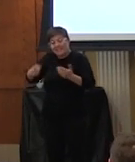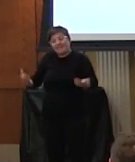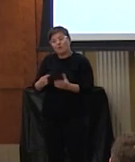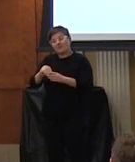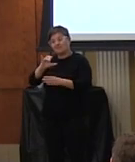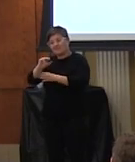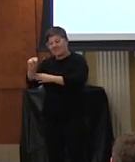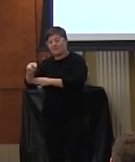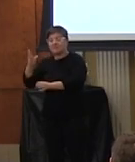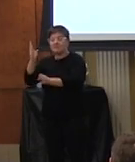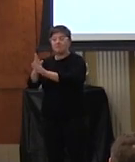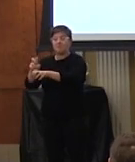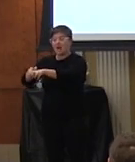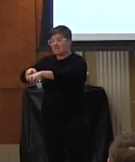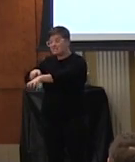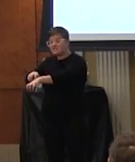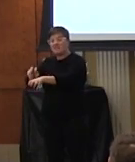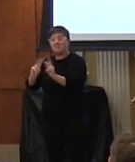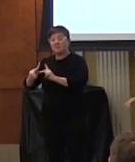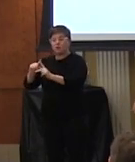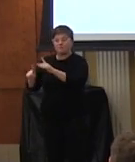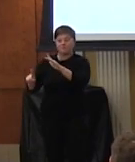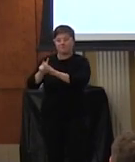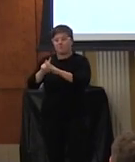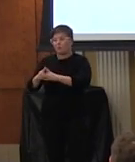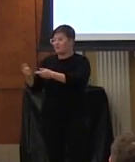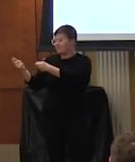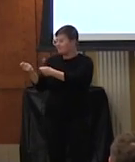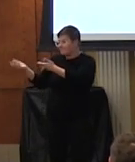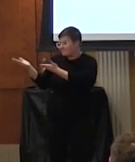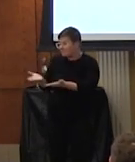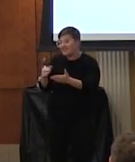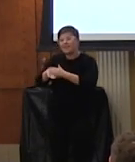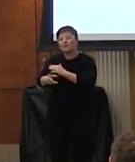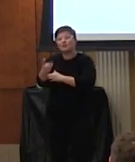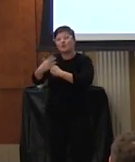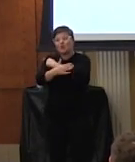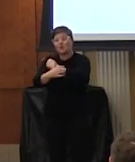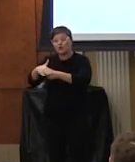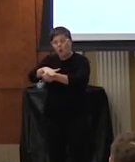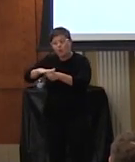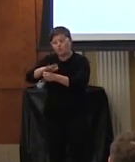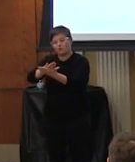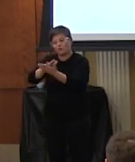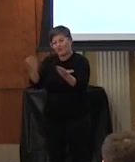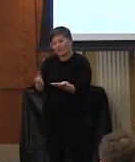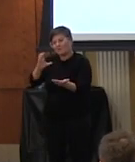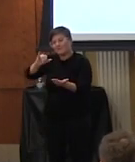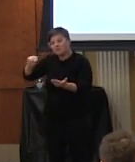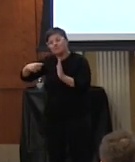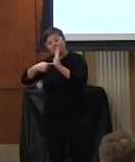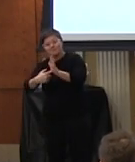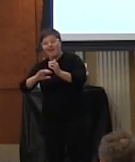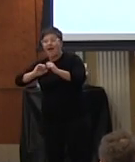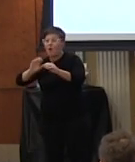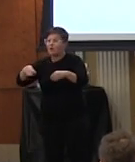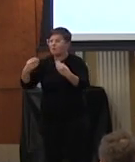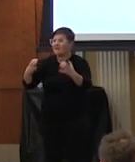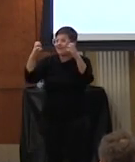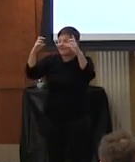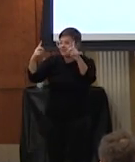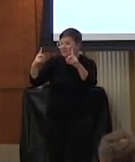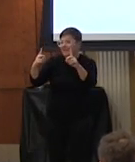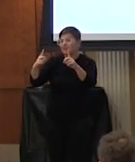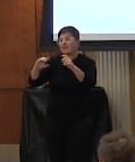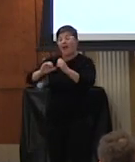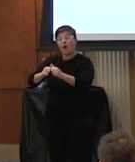so this bus load shows up we take them into two of our local schools here in cincinnati to show them how we are educating in ways that